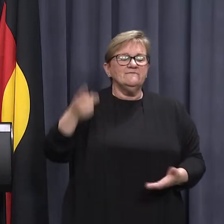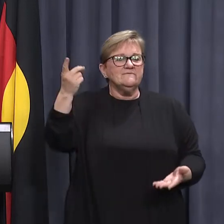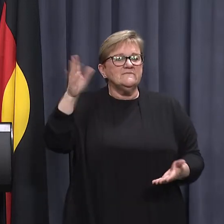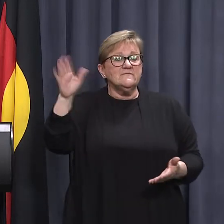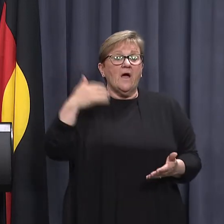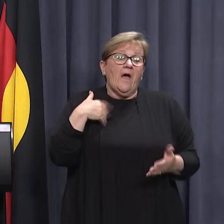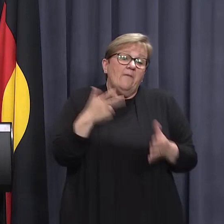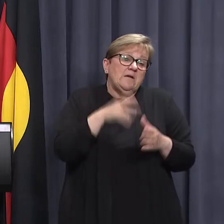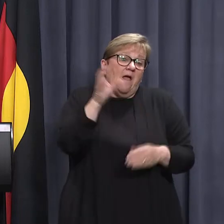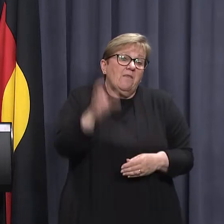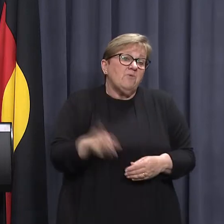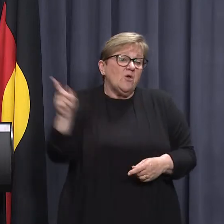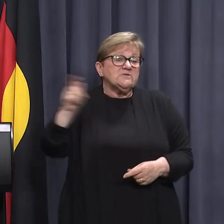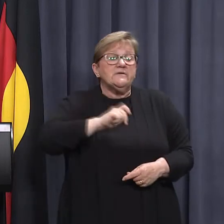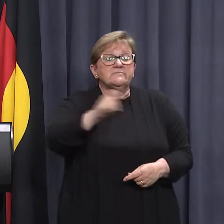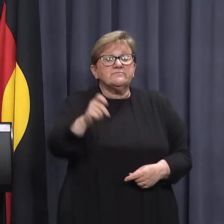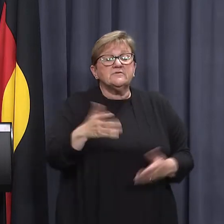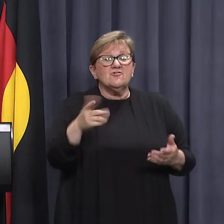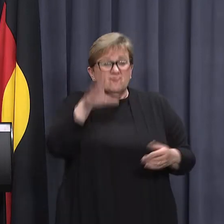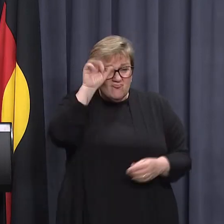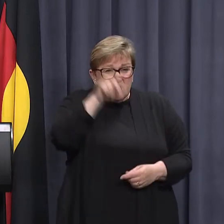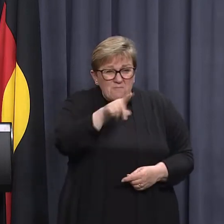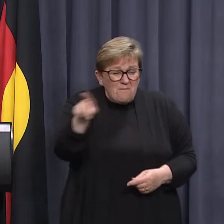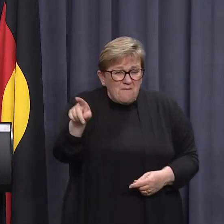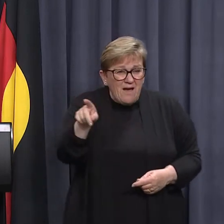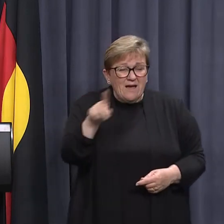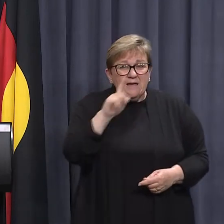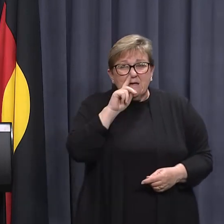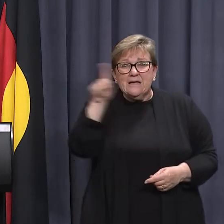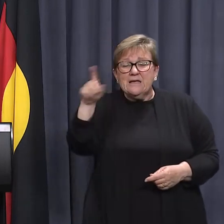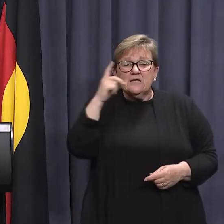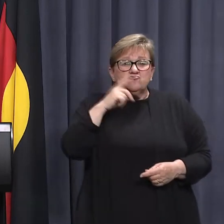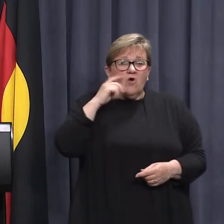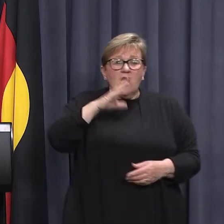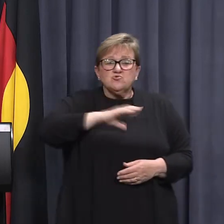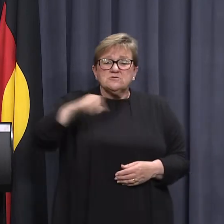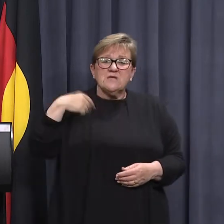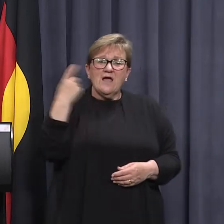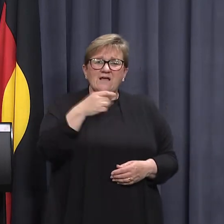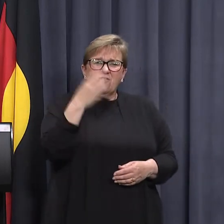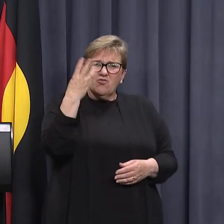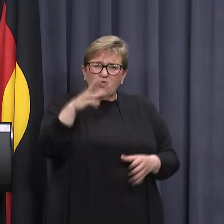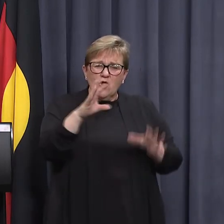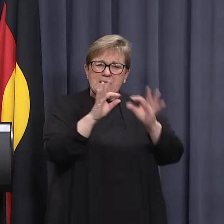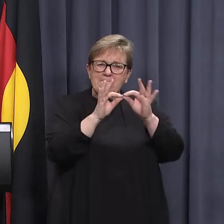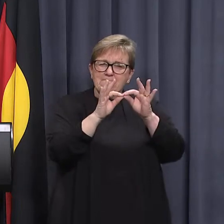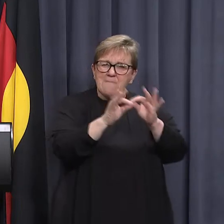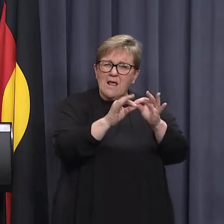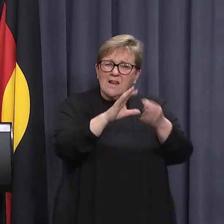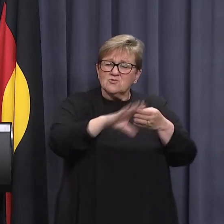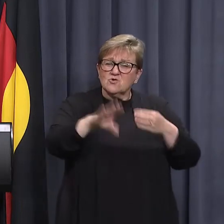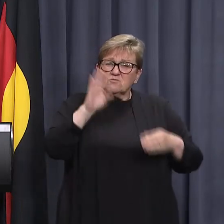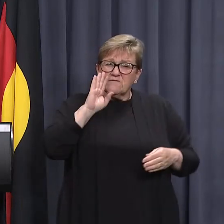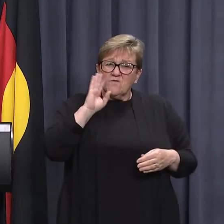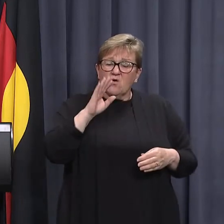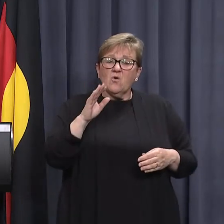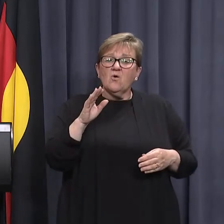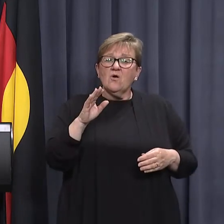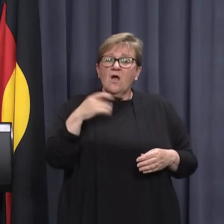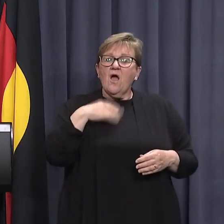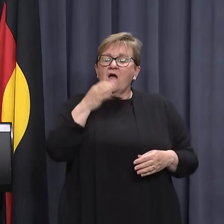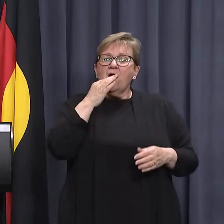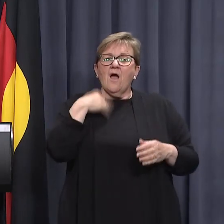I'm another person he's brought legal action against. You might recall he tried to take us for $30 billion and I passed